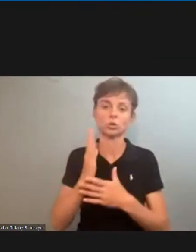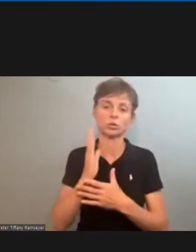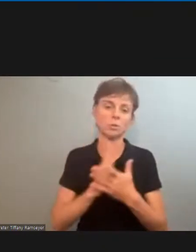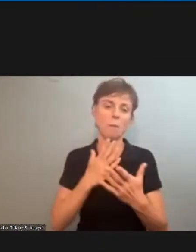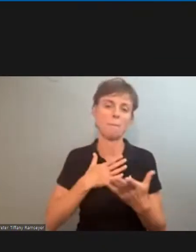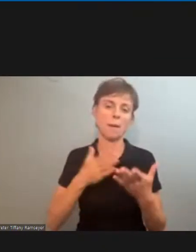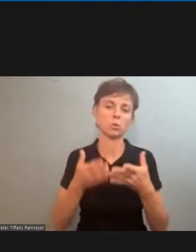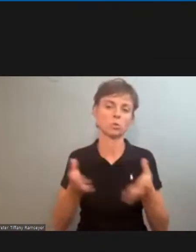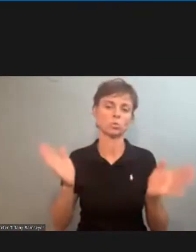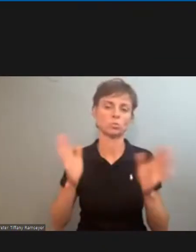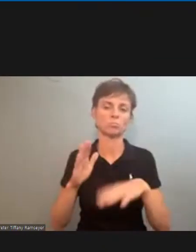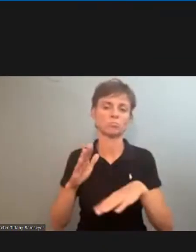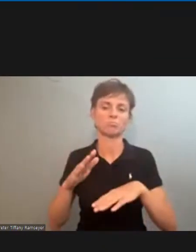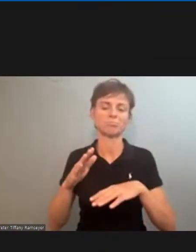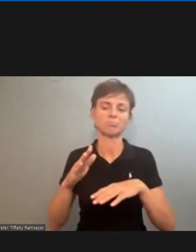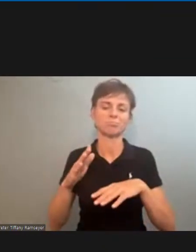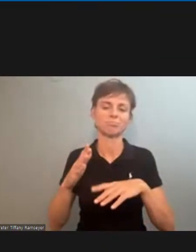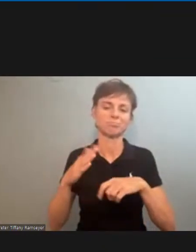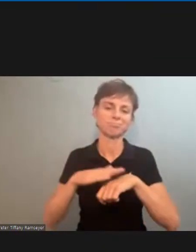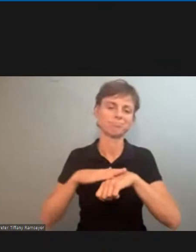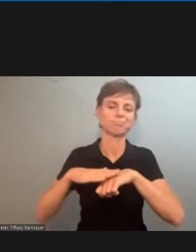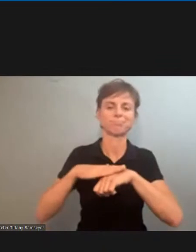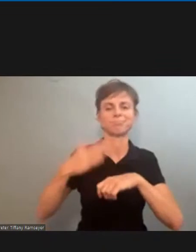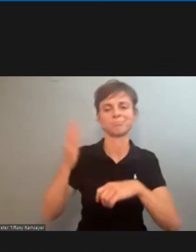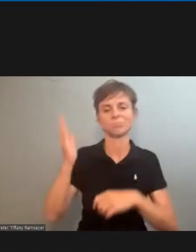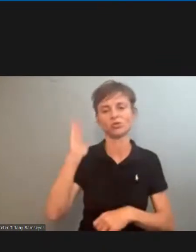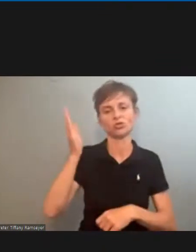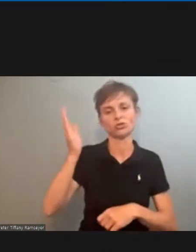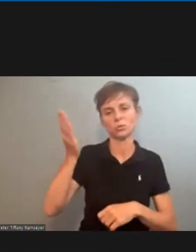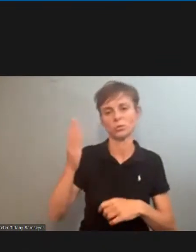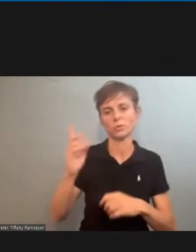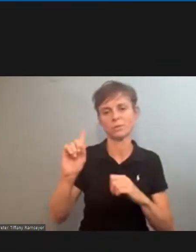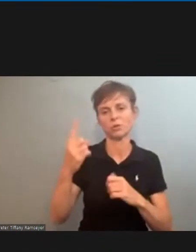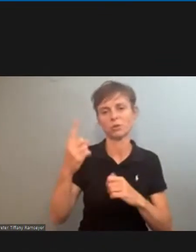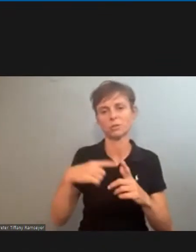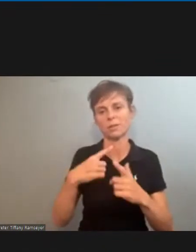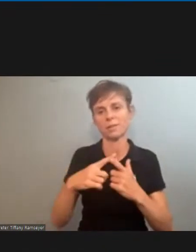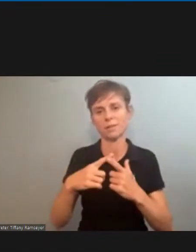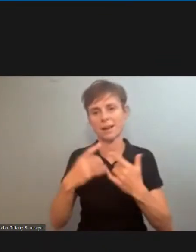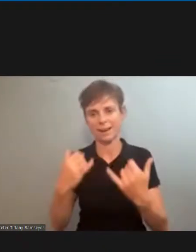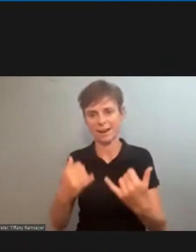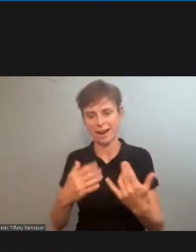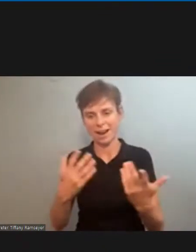of that overview first uh and let's get down down to business the rest of the business